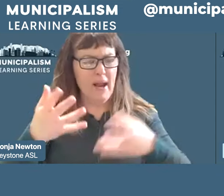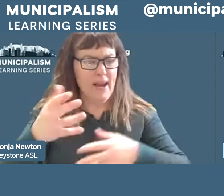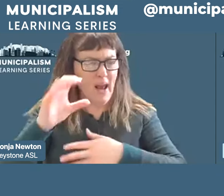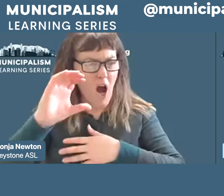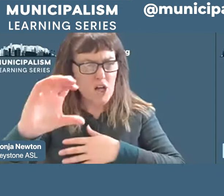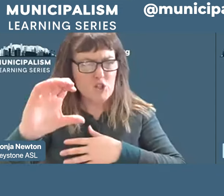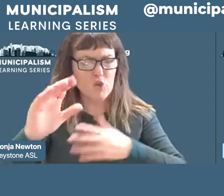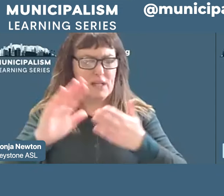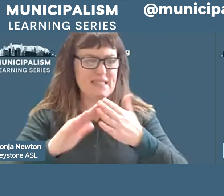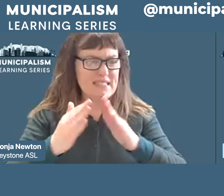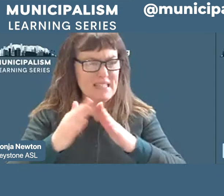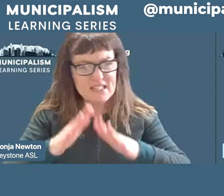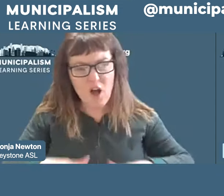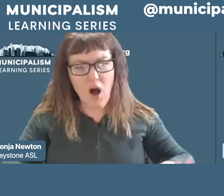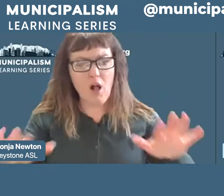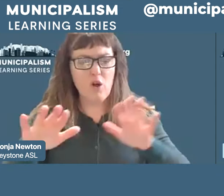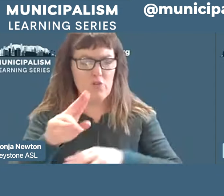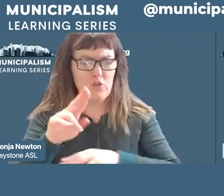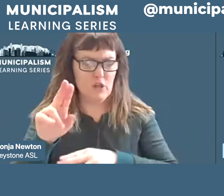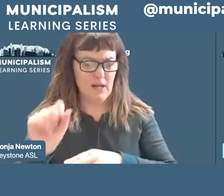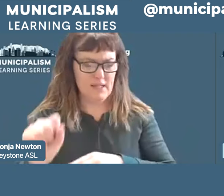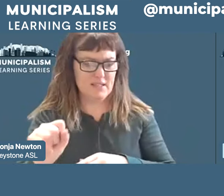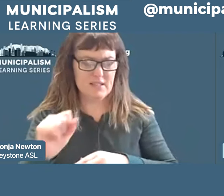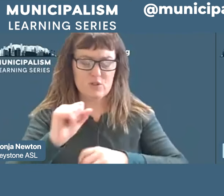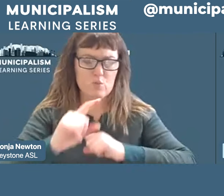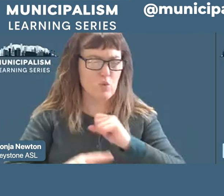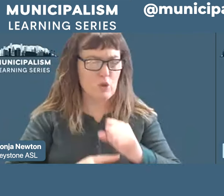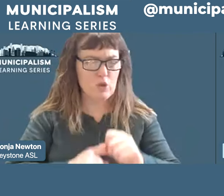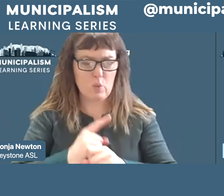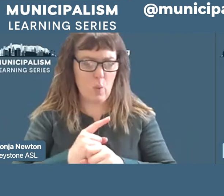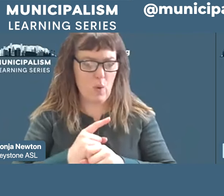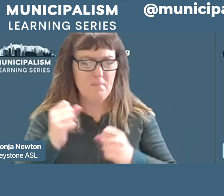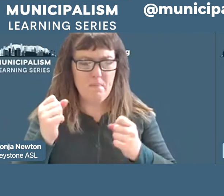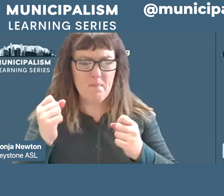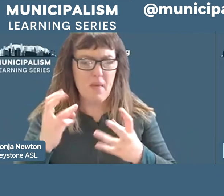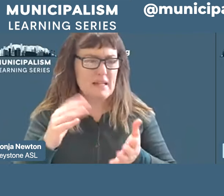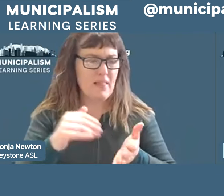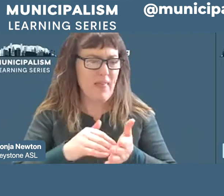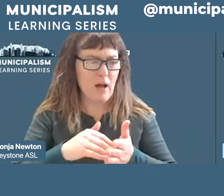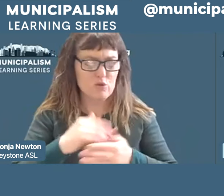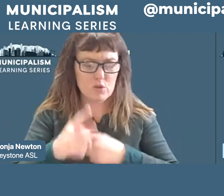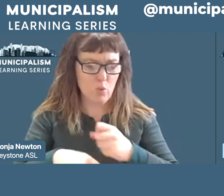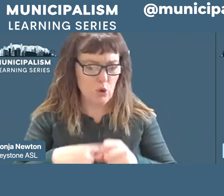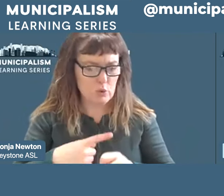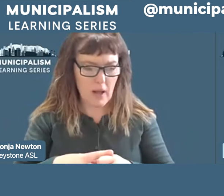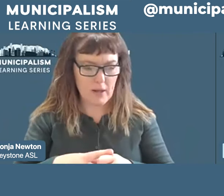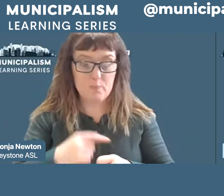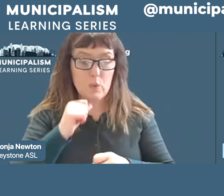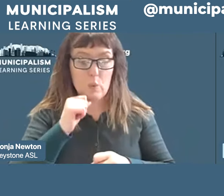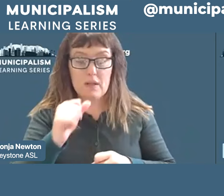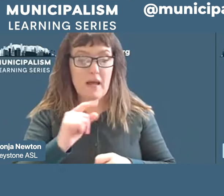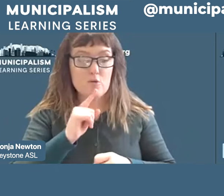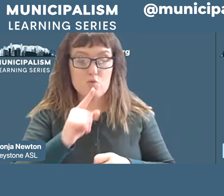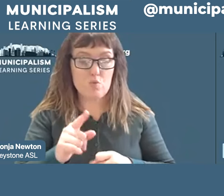We've not adequately reckoned with the achievements, with what they achieved, to make cities